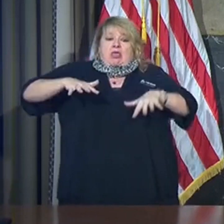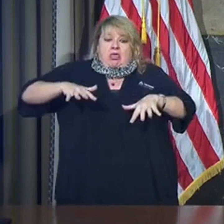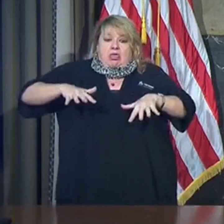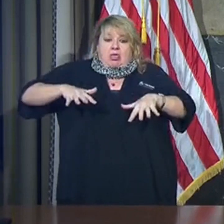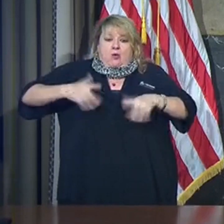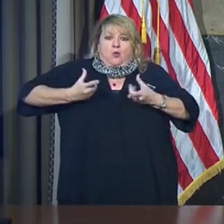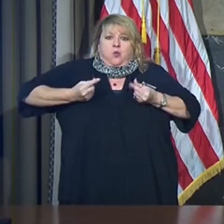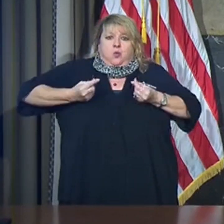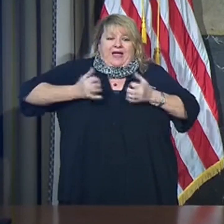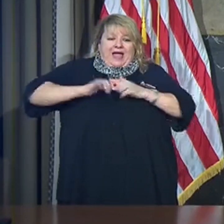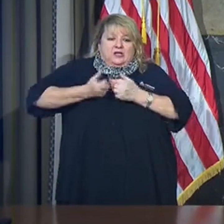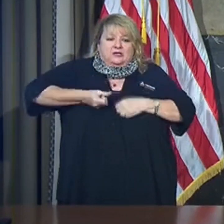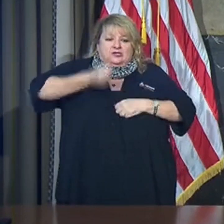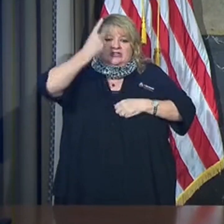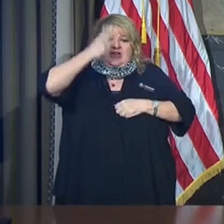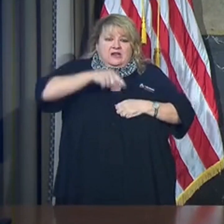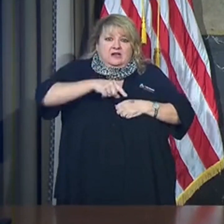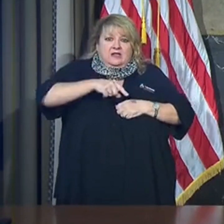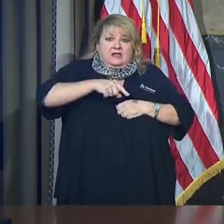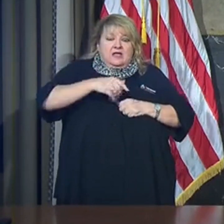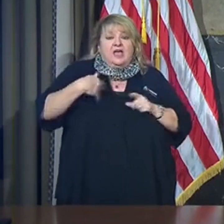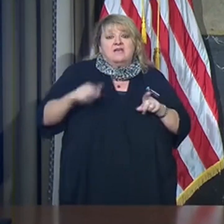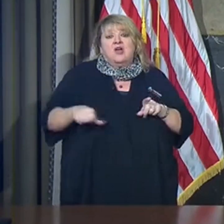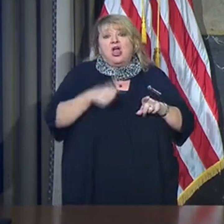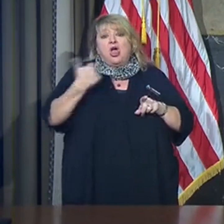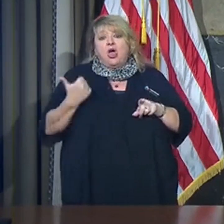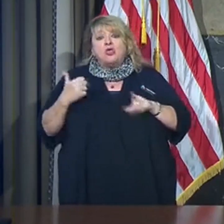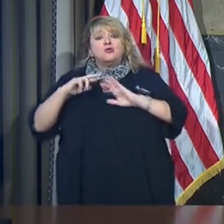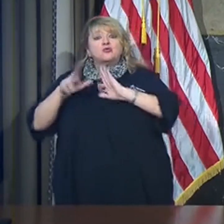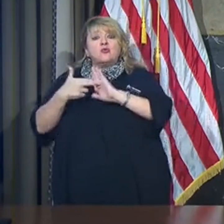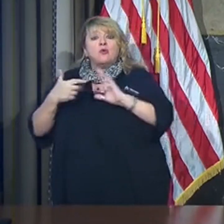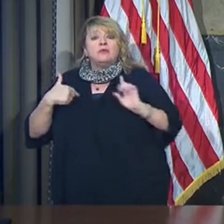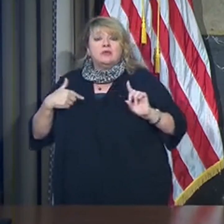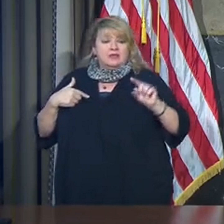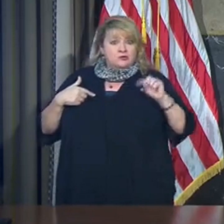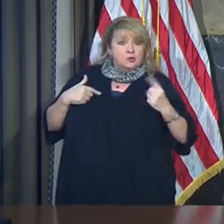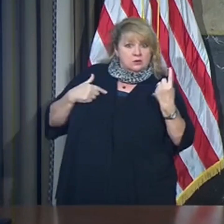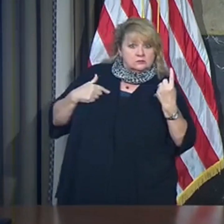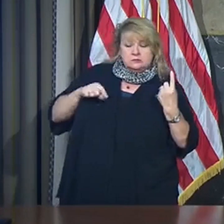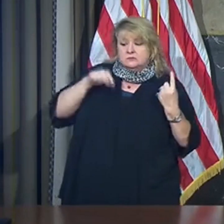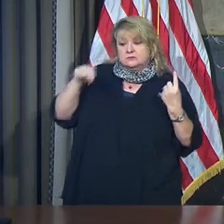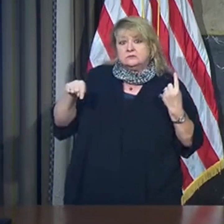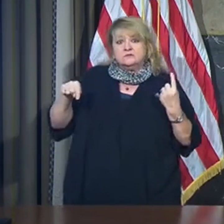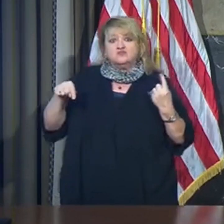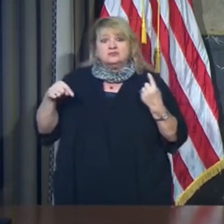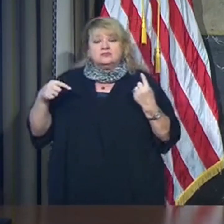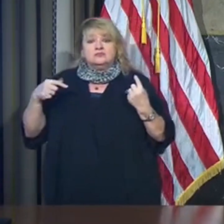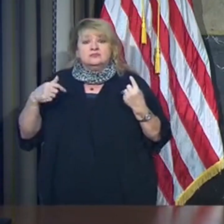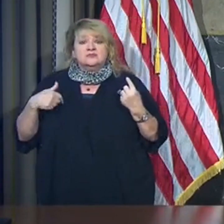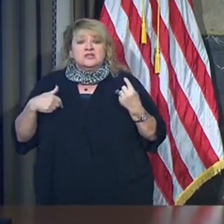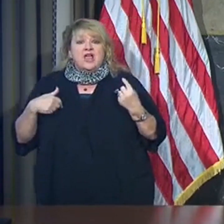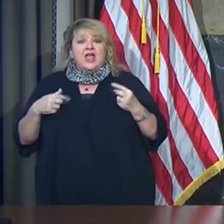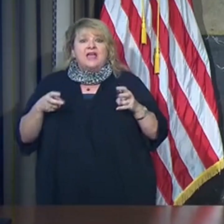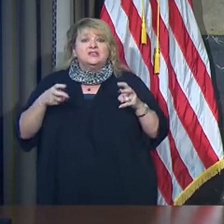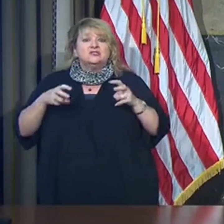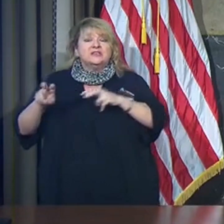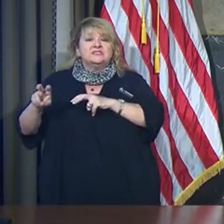Unfortunately, I also have another role, and that other role is that I transitioned into a patient.